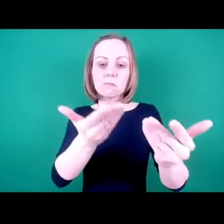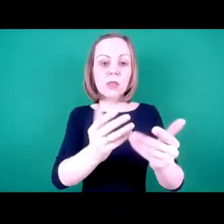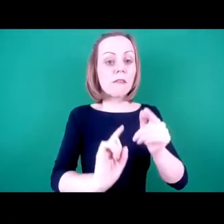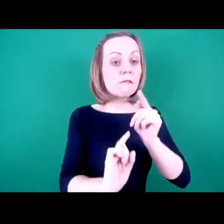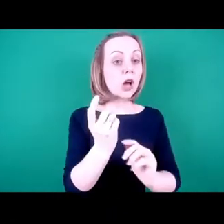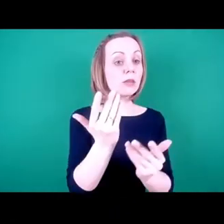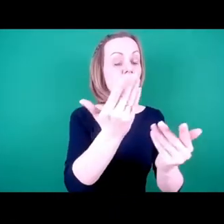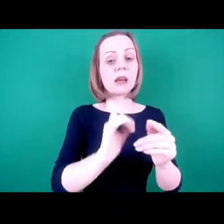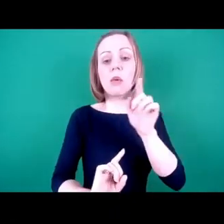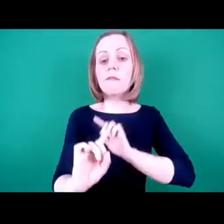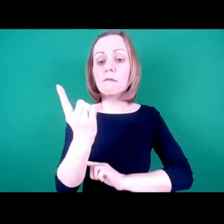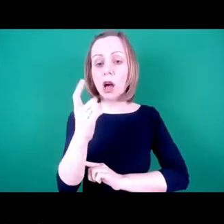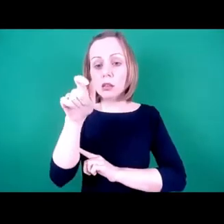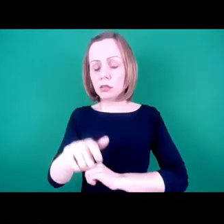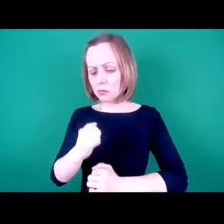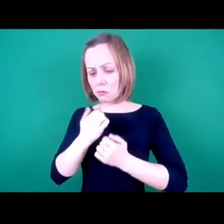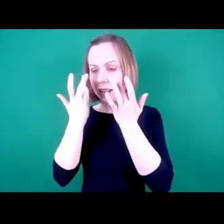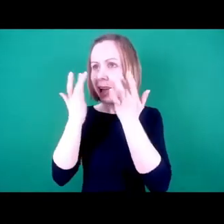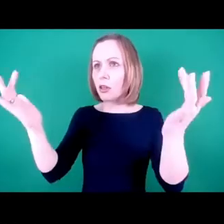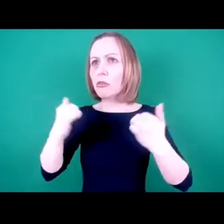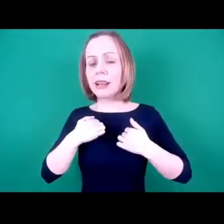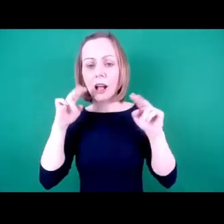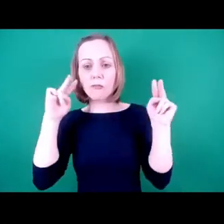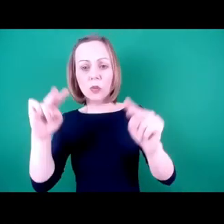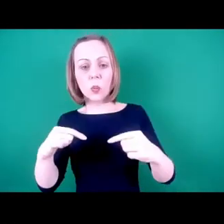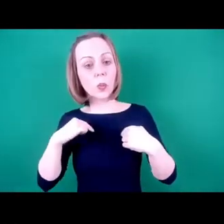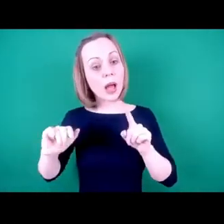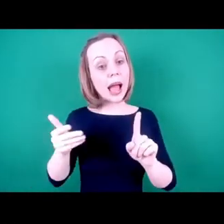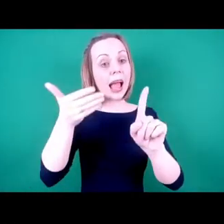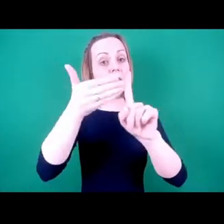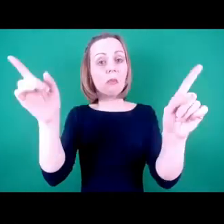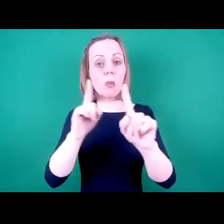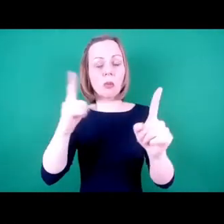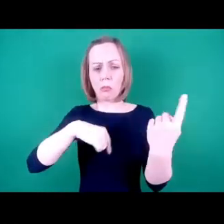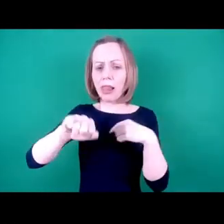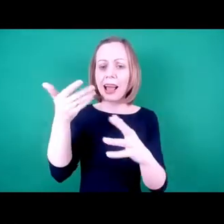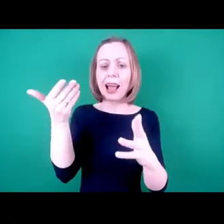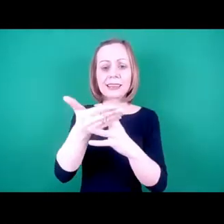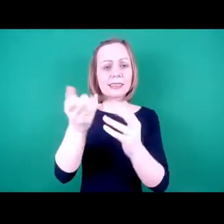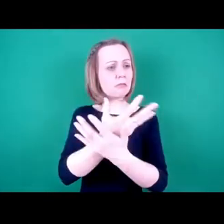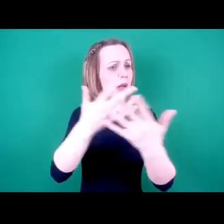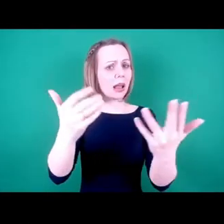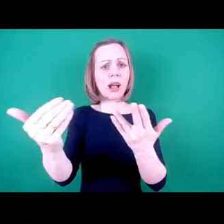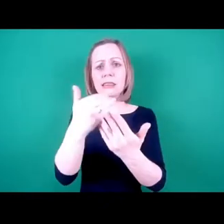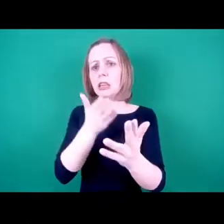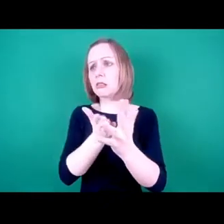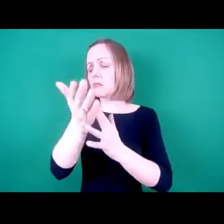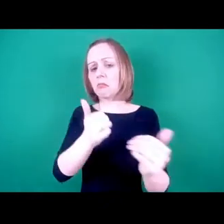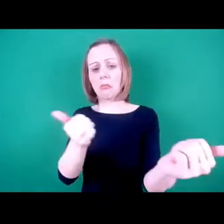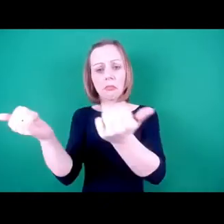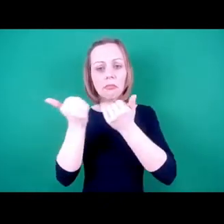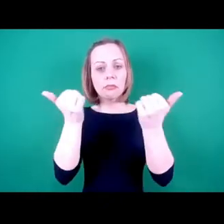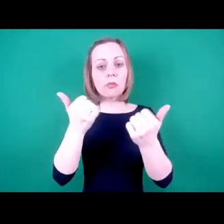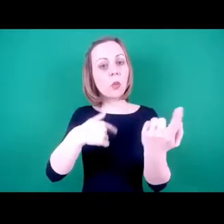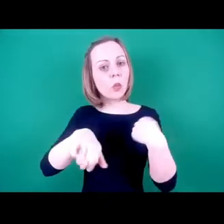galleries perspective. Our aspiration is certainly to be accessible to all in every way possible. And we're